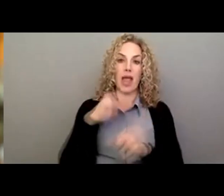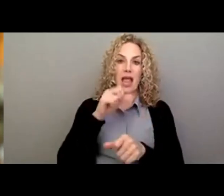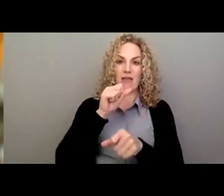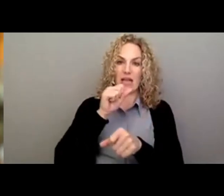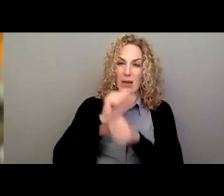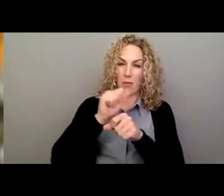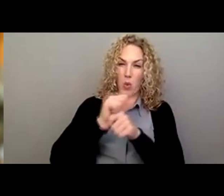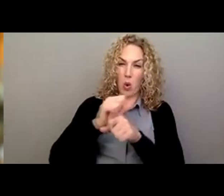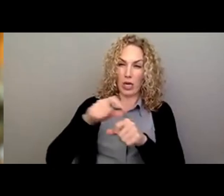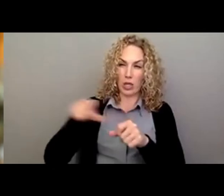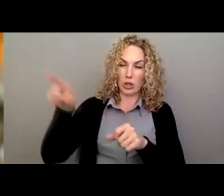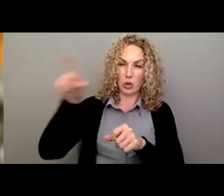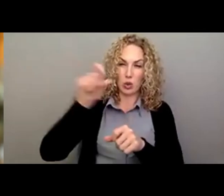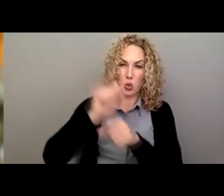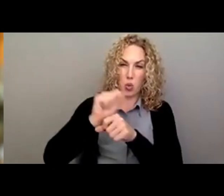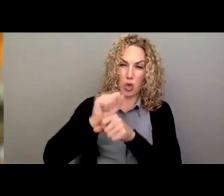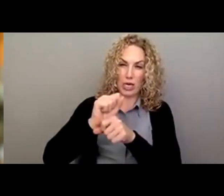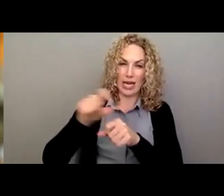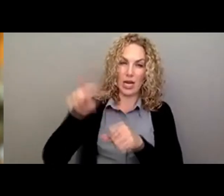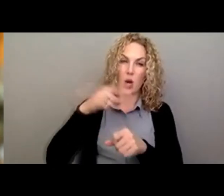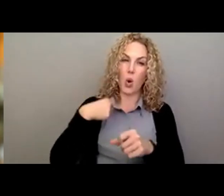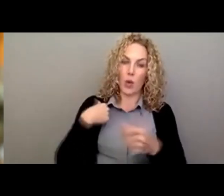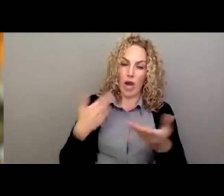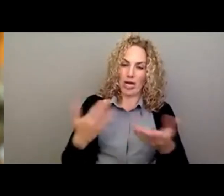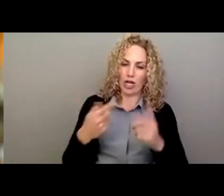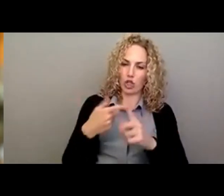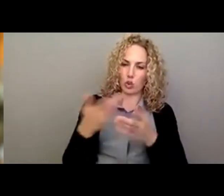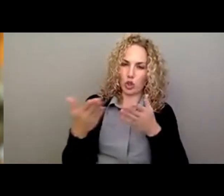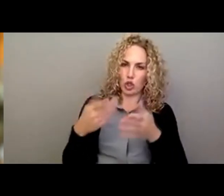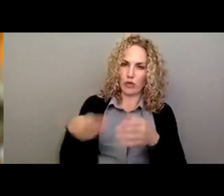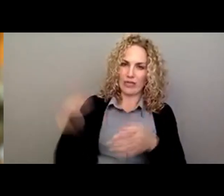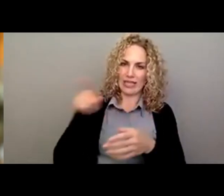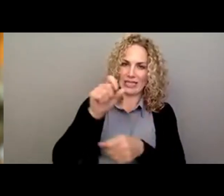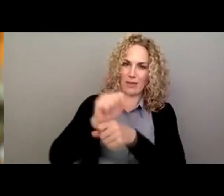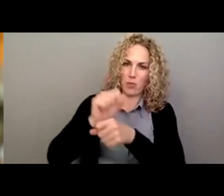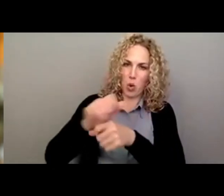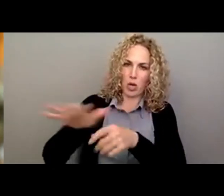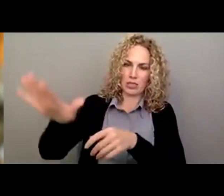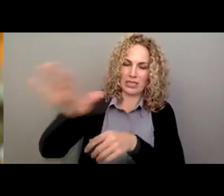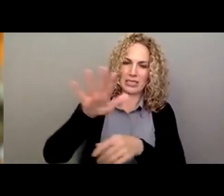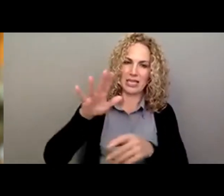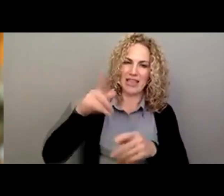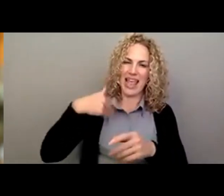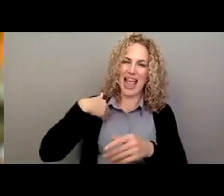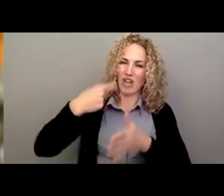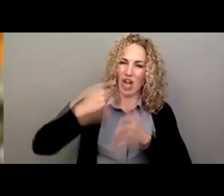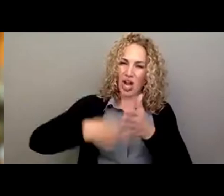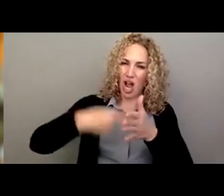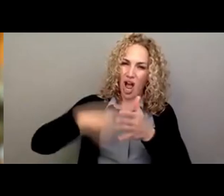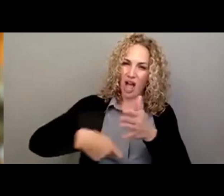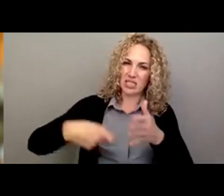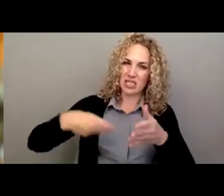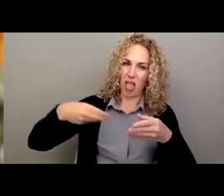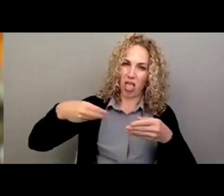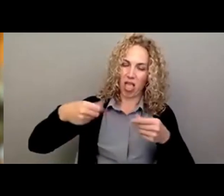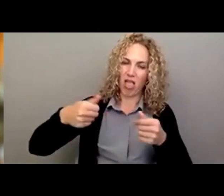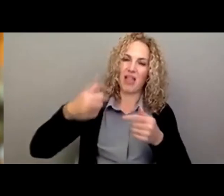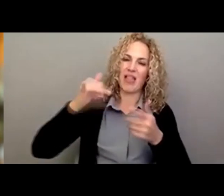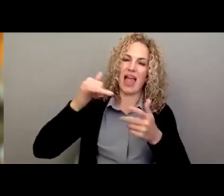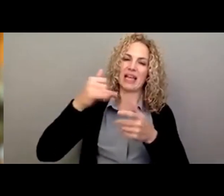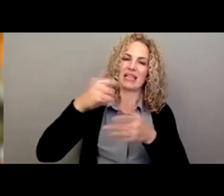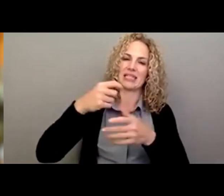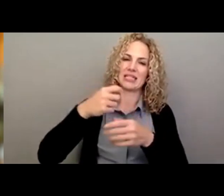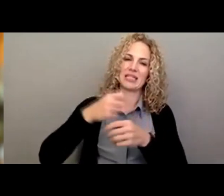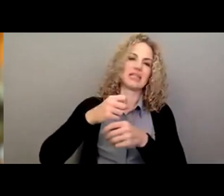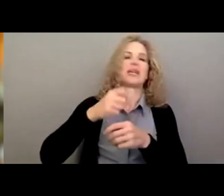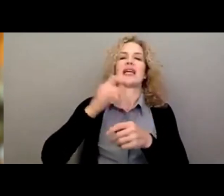there and we're here. We exist to serve these employers. Now they have all these costs in order to, these safety costs, know,